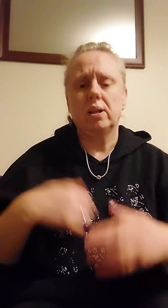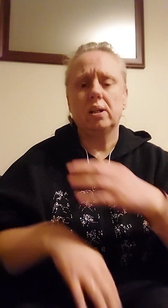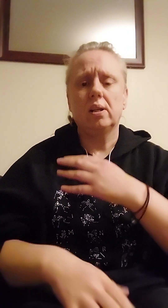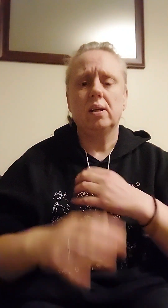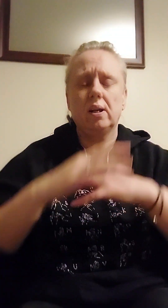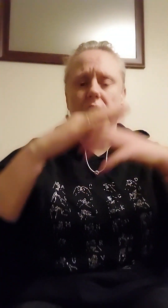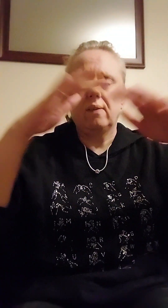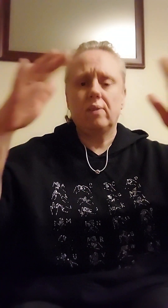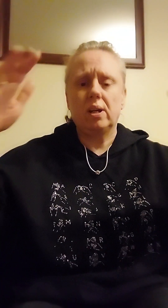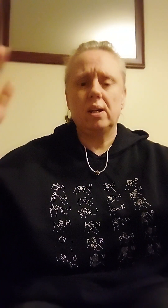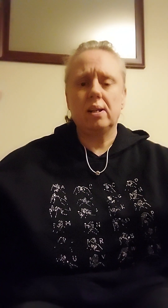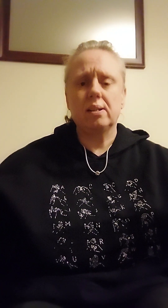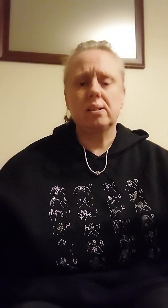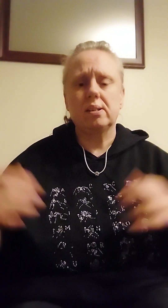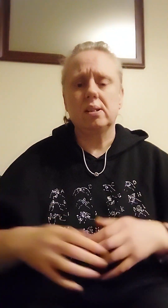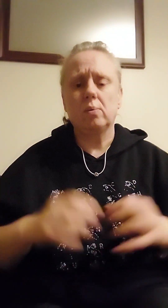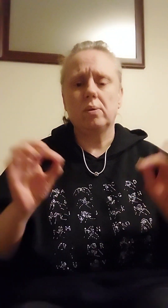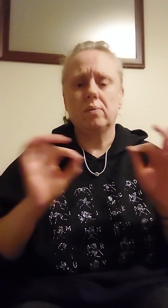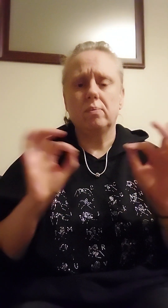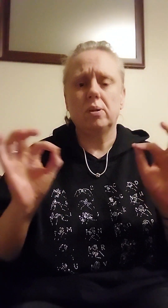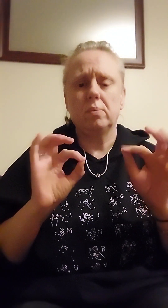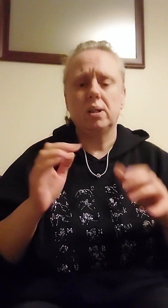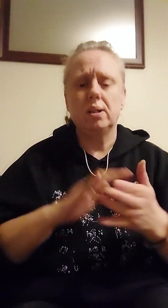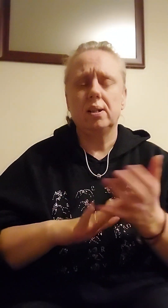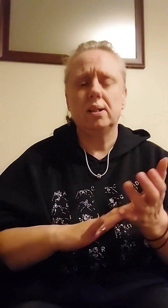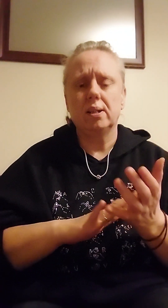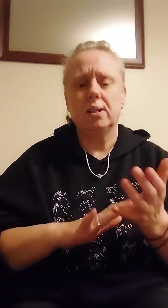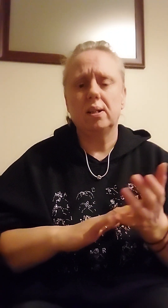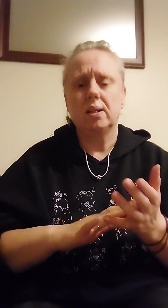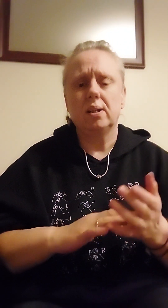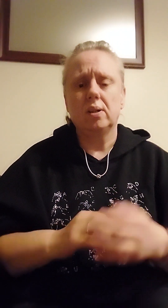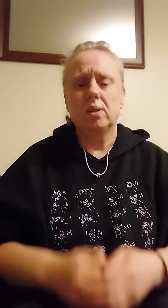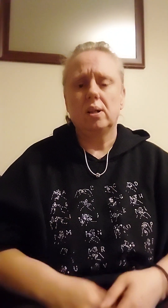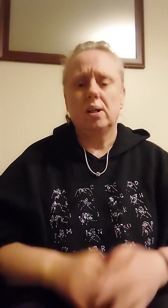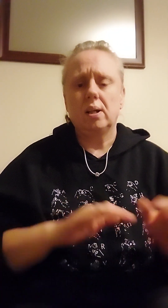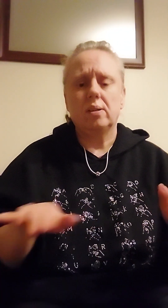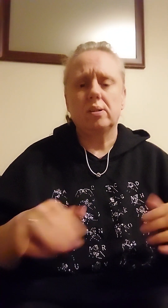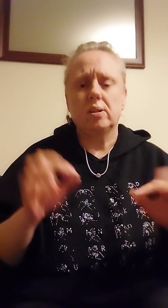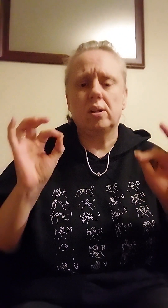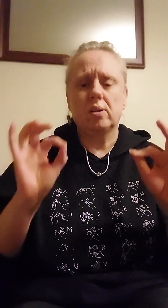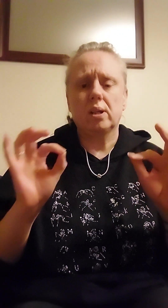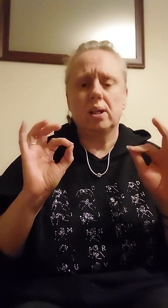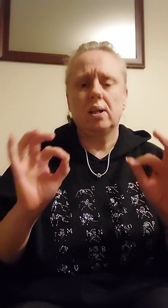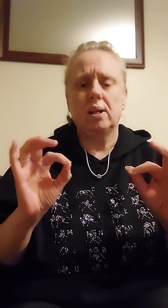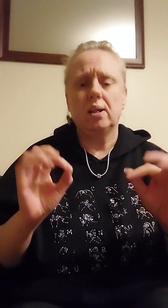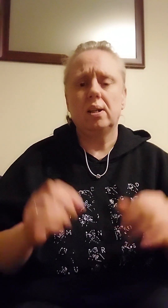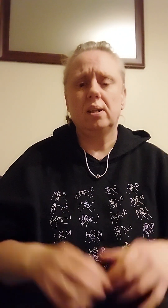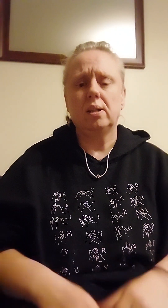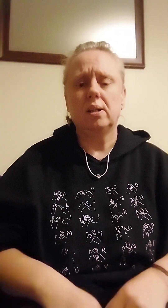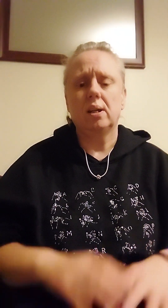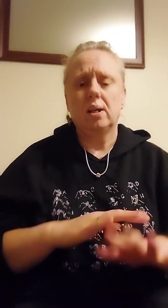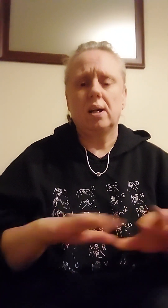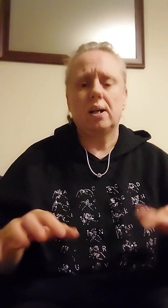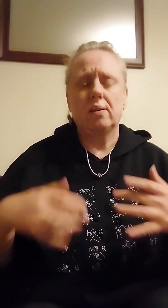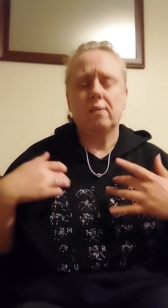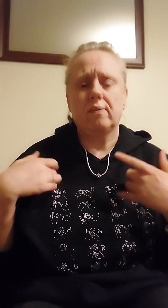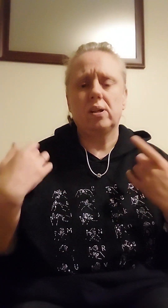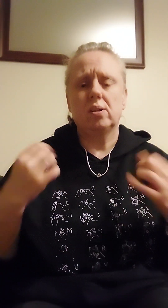middle But I'll see when I'm waiting for you It's not okay I don't feel